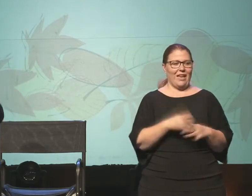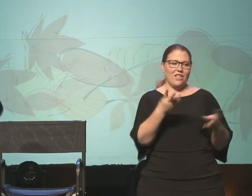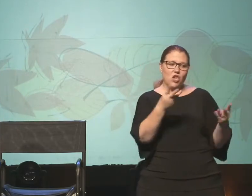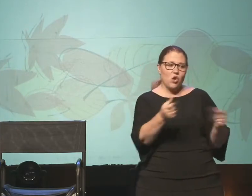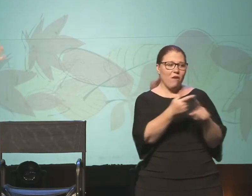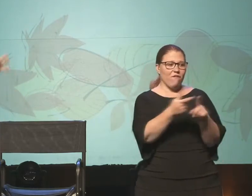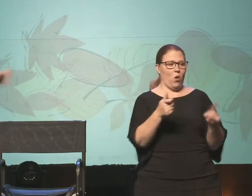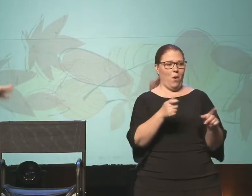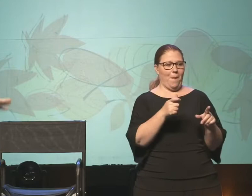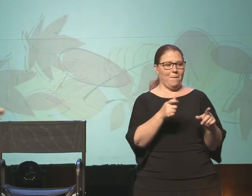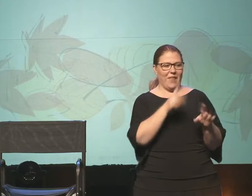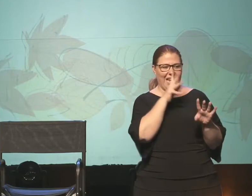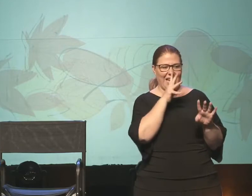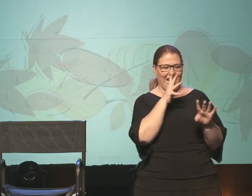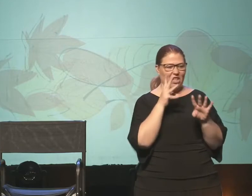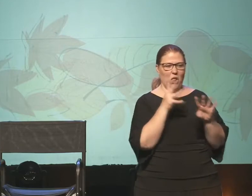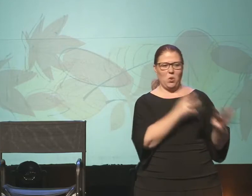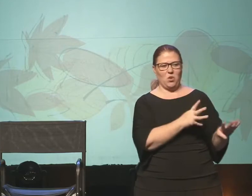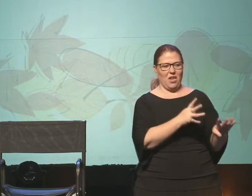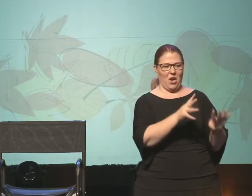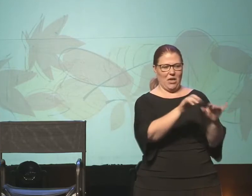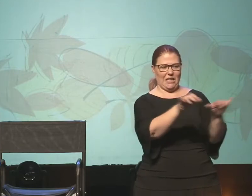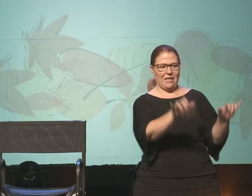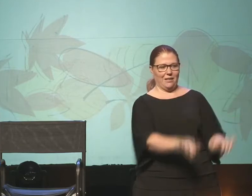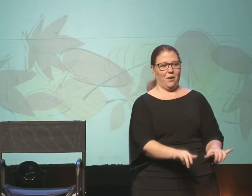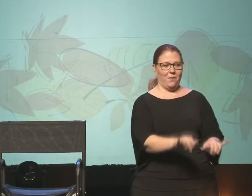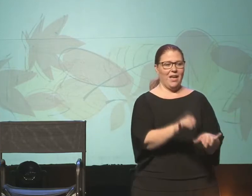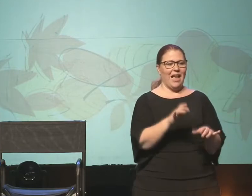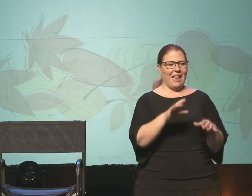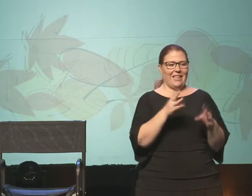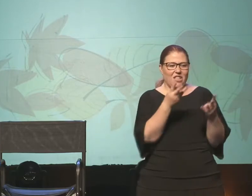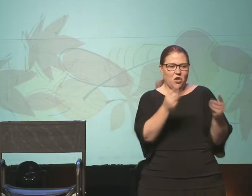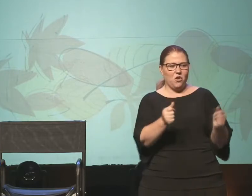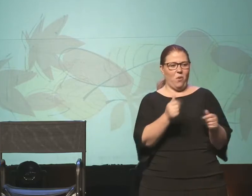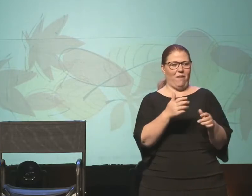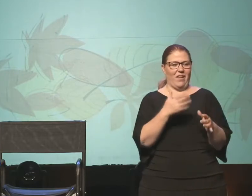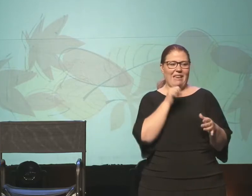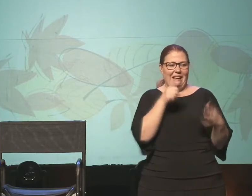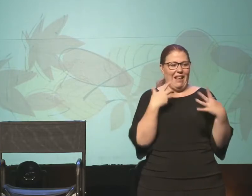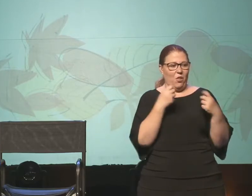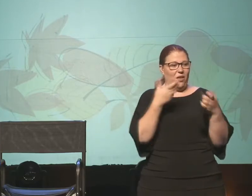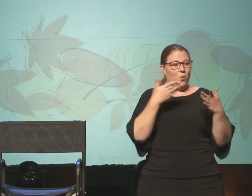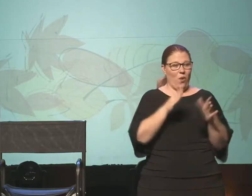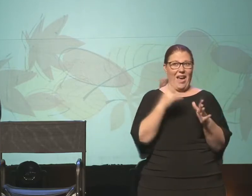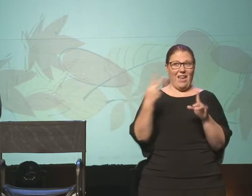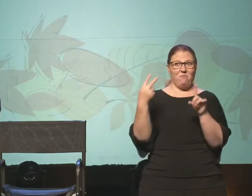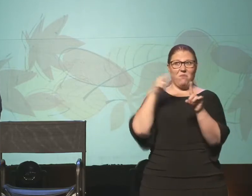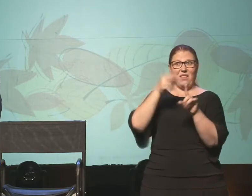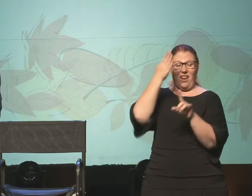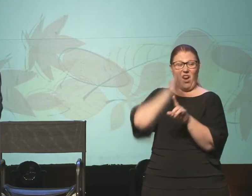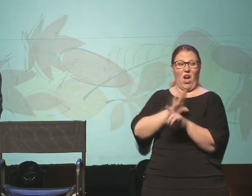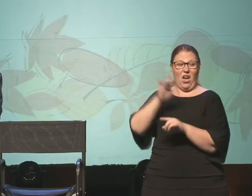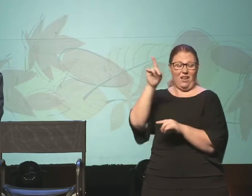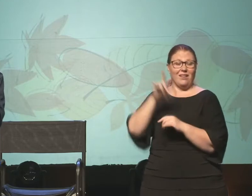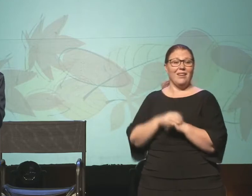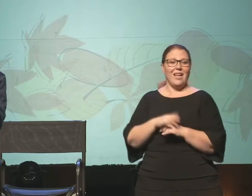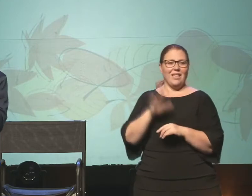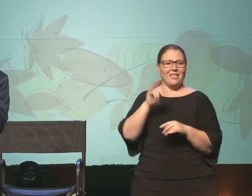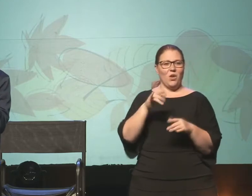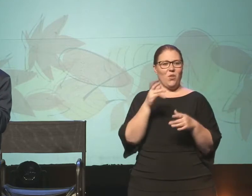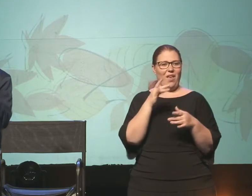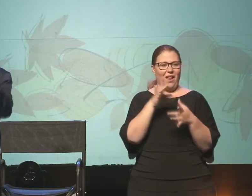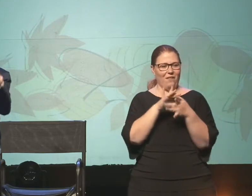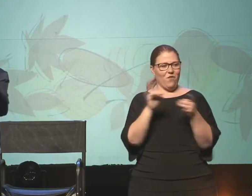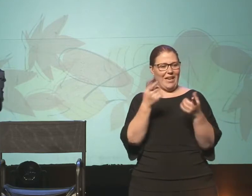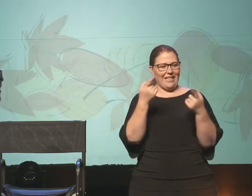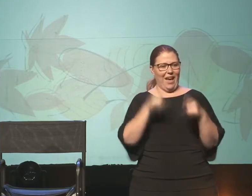cured you of a whole way of seeing and understanding God. And interesting, between Luke and Acts, this phrase happens four times.